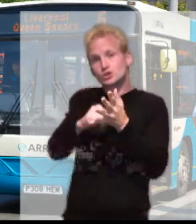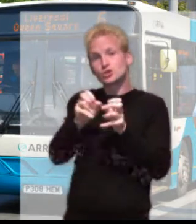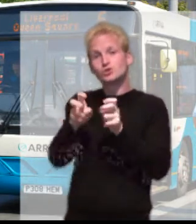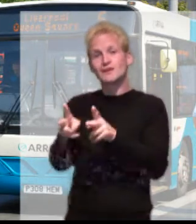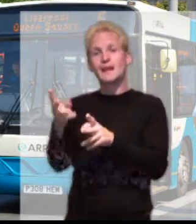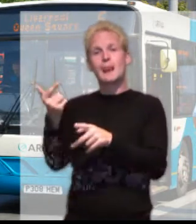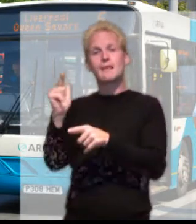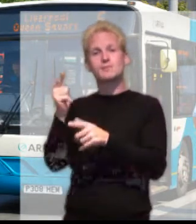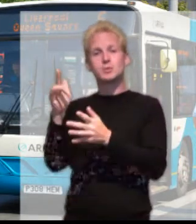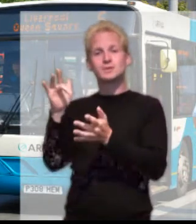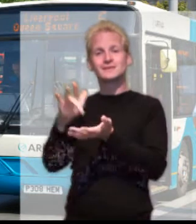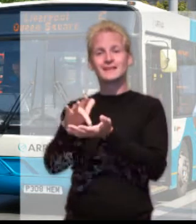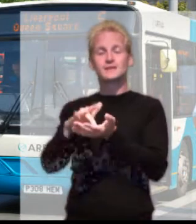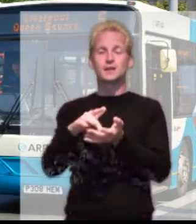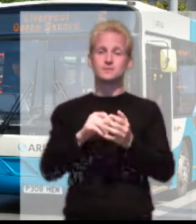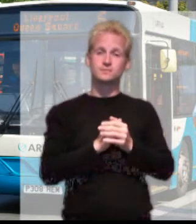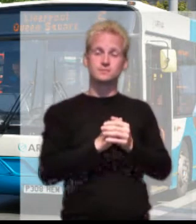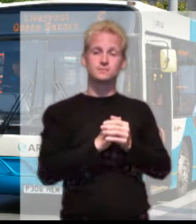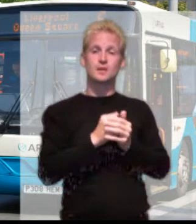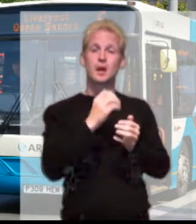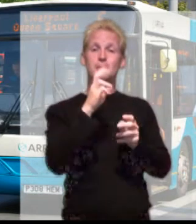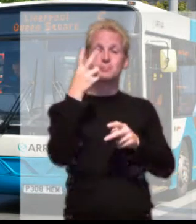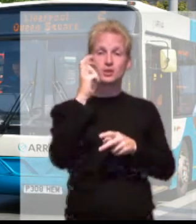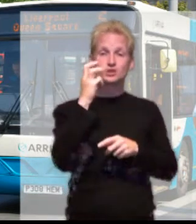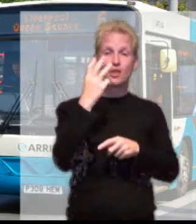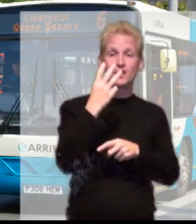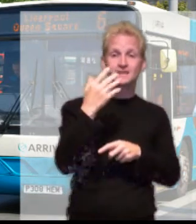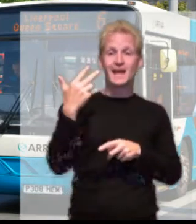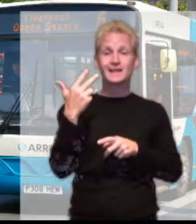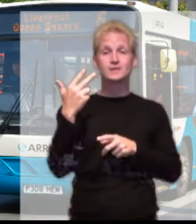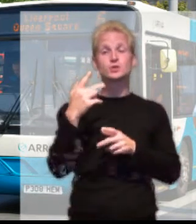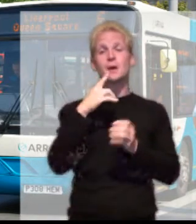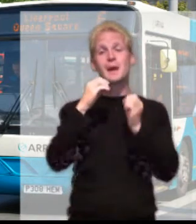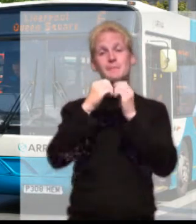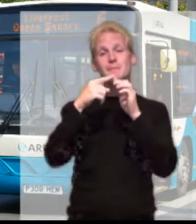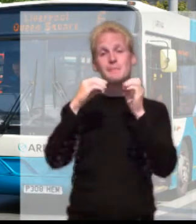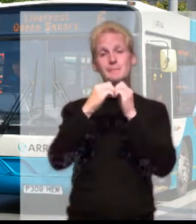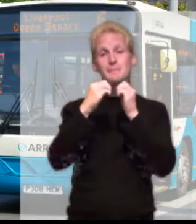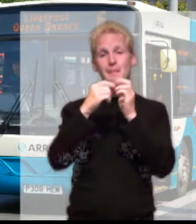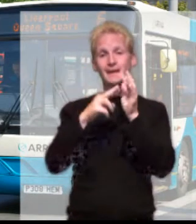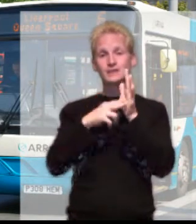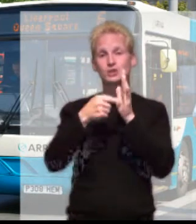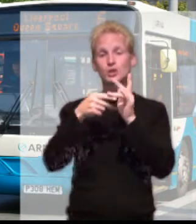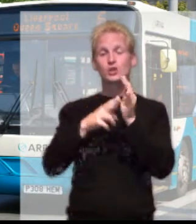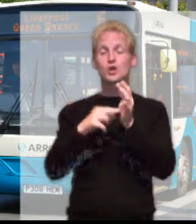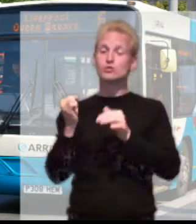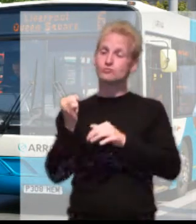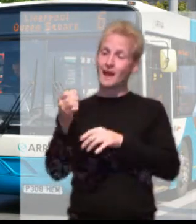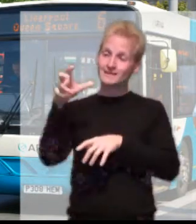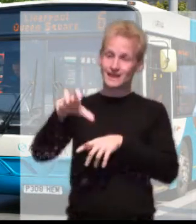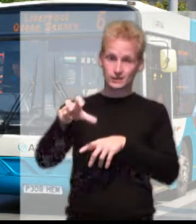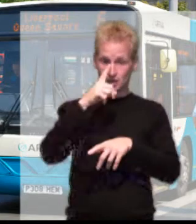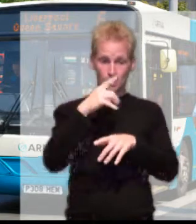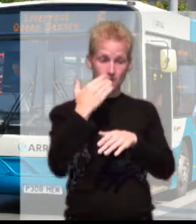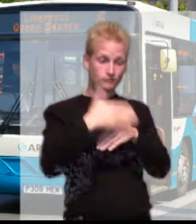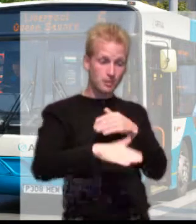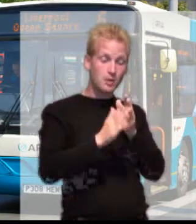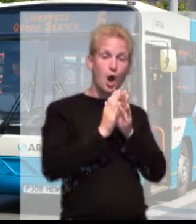to Bebbington Rail Station bus stop This runs between Clatterbridge Hospital and West Kirby Station